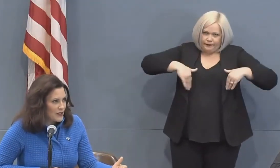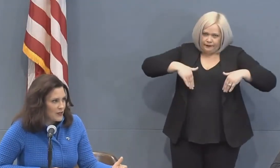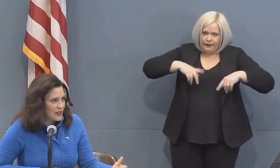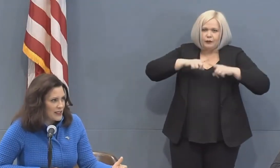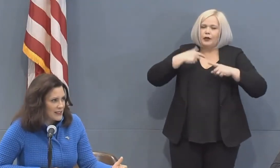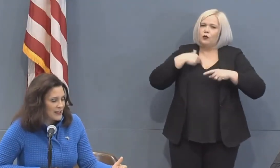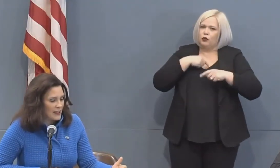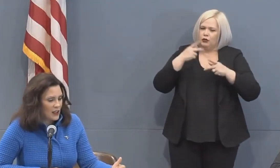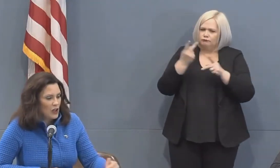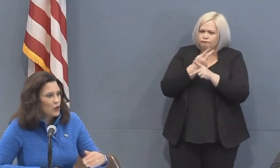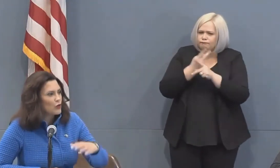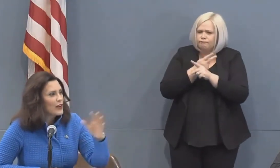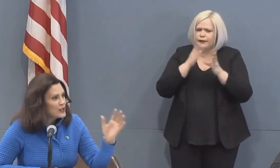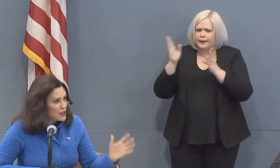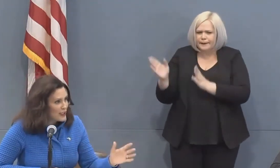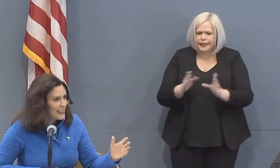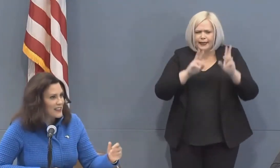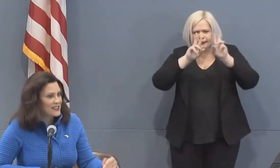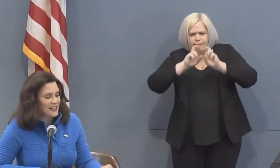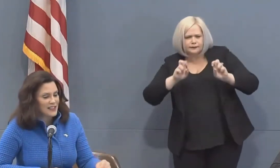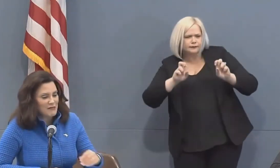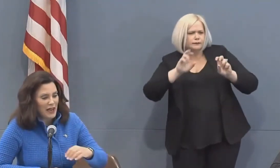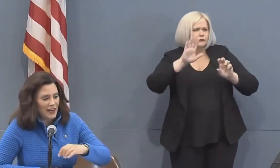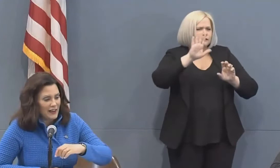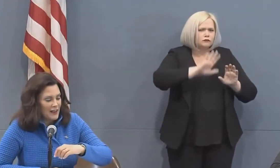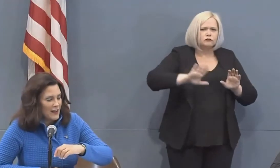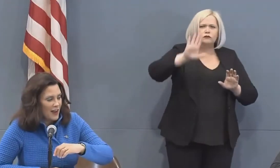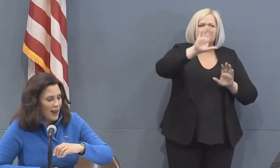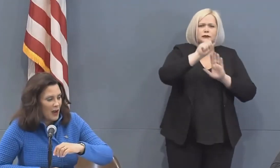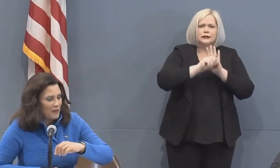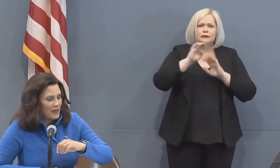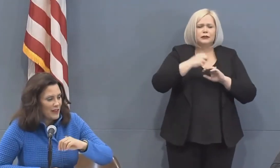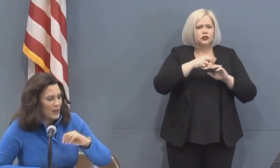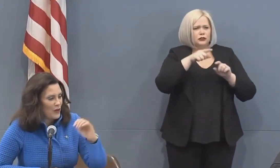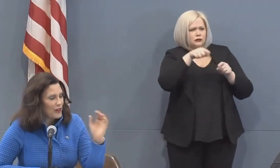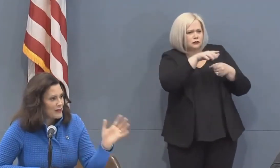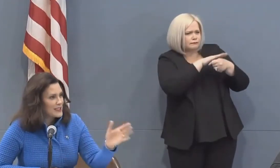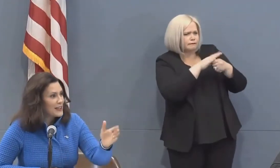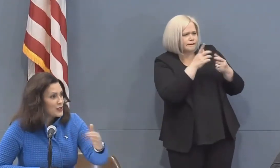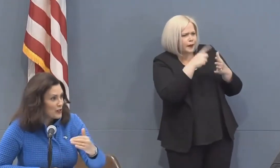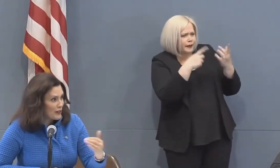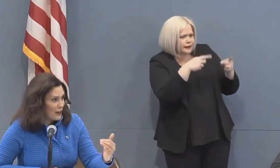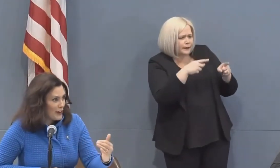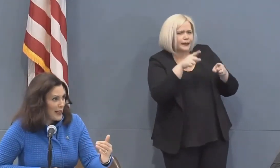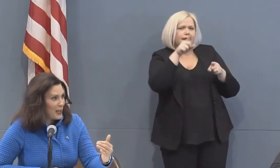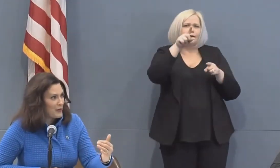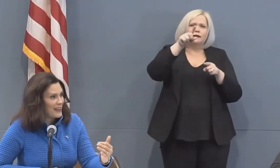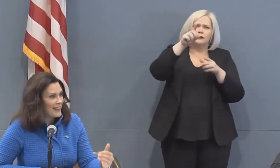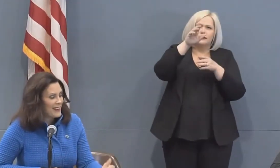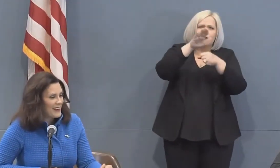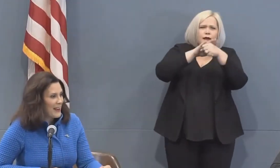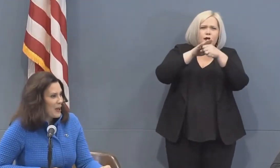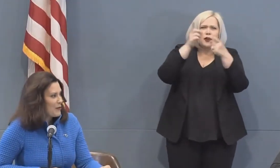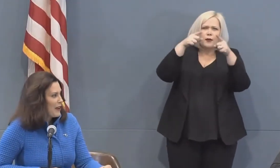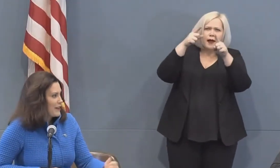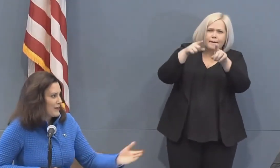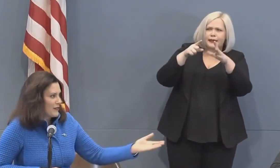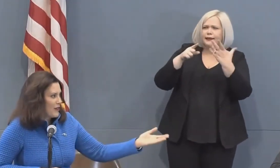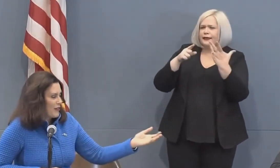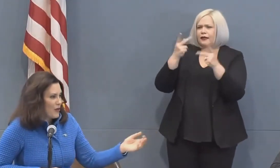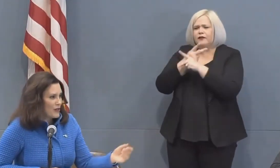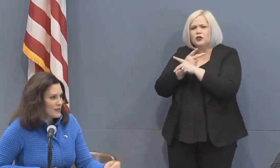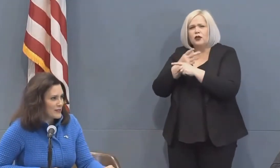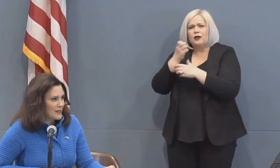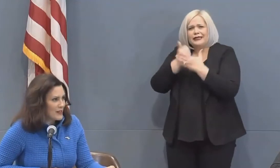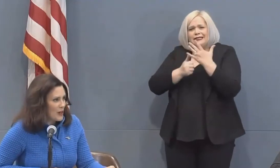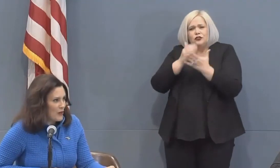of work into assessing regionally assessing by um you know sector of our economy um and